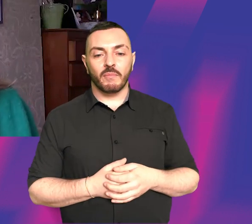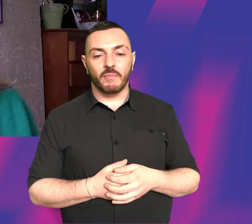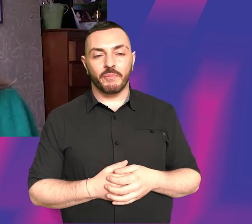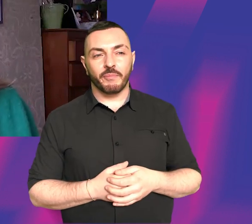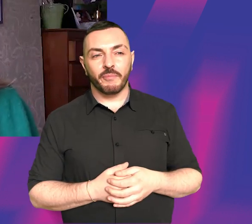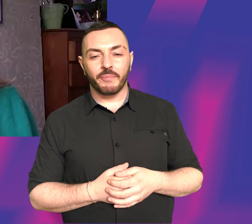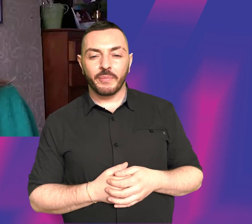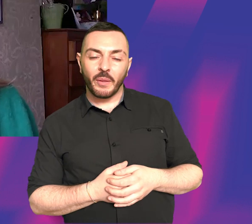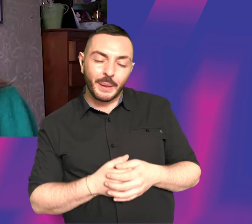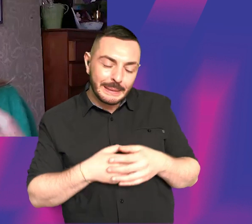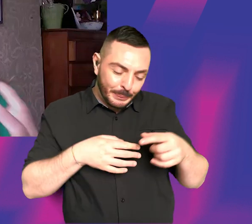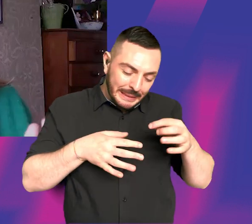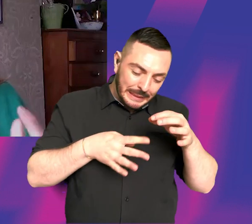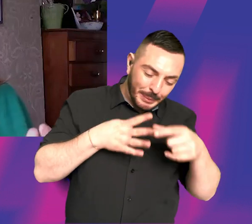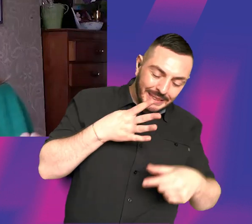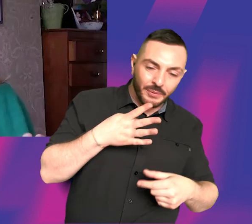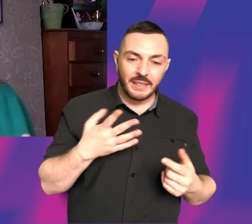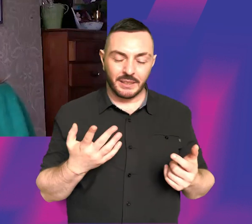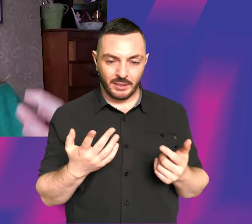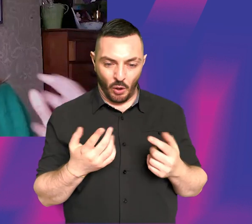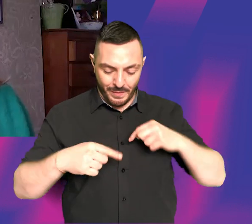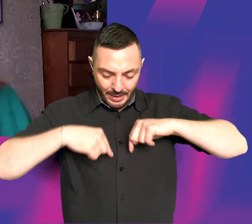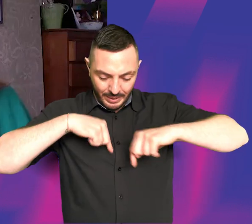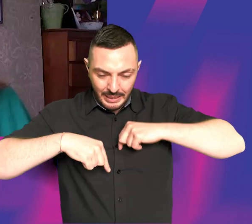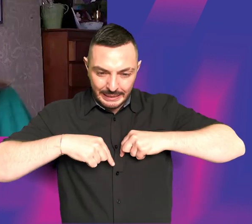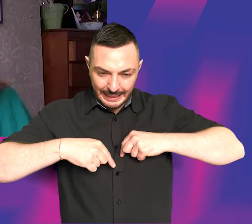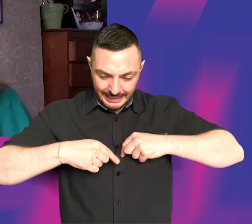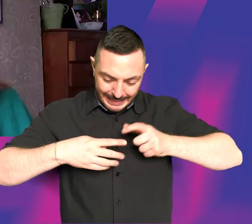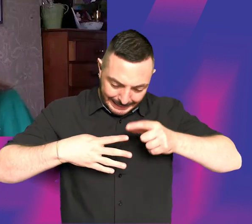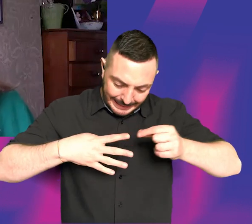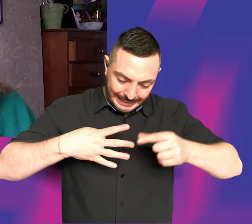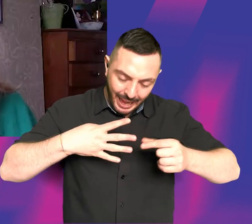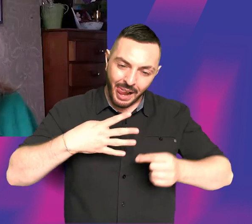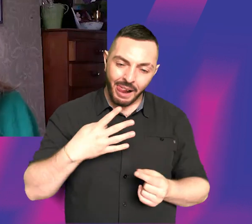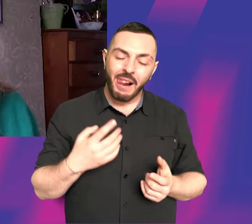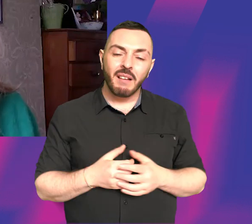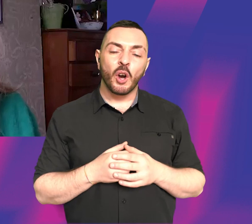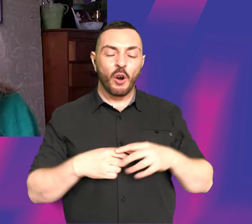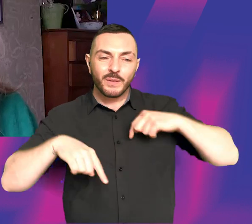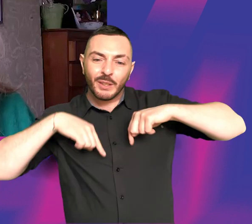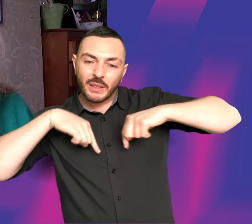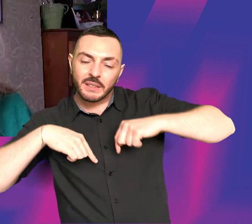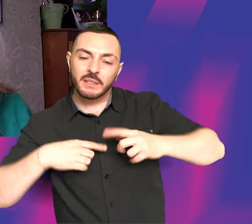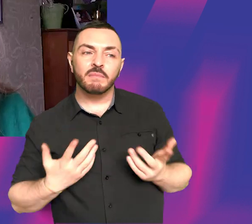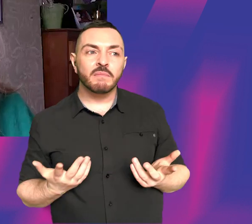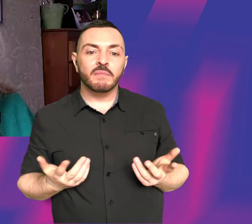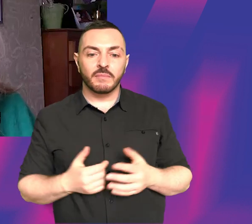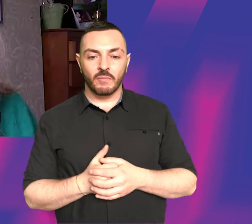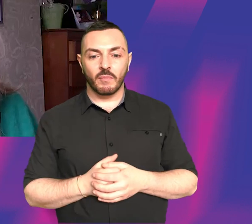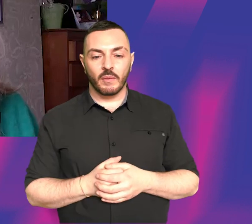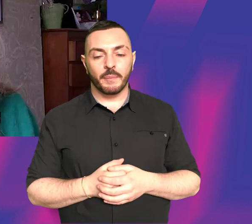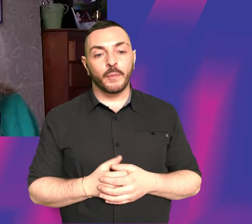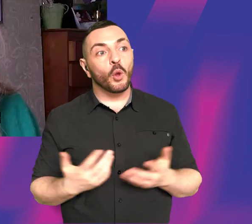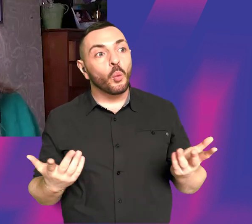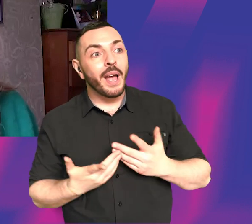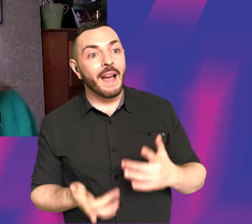the specificity of directing the detail of directing are films that where